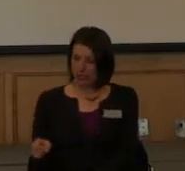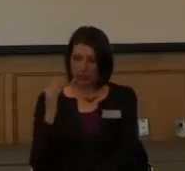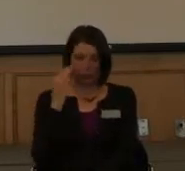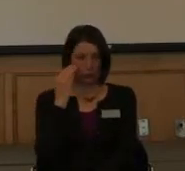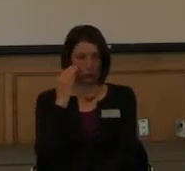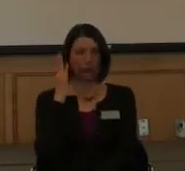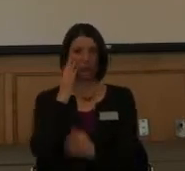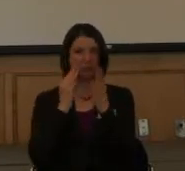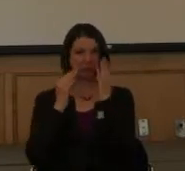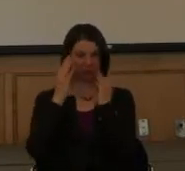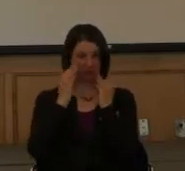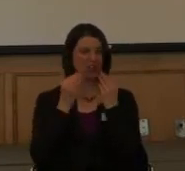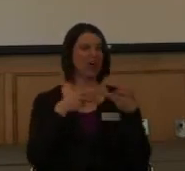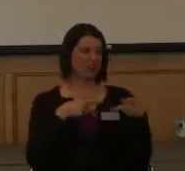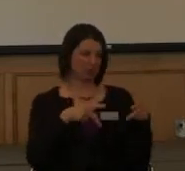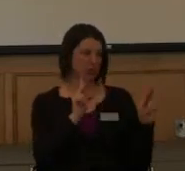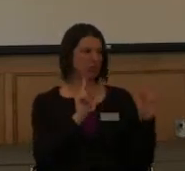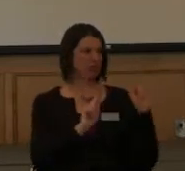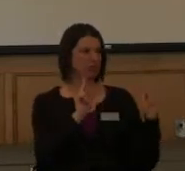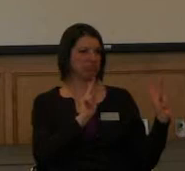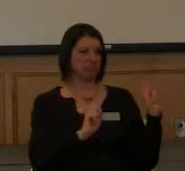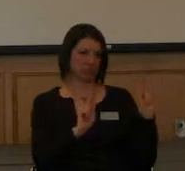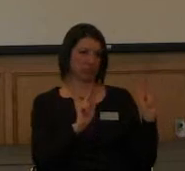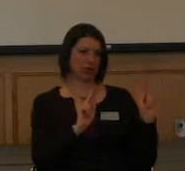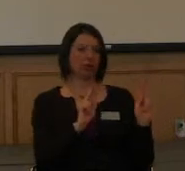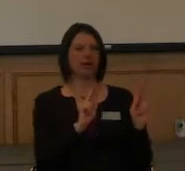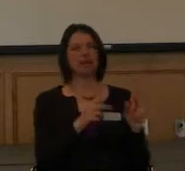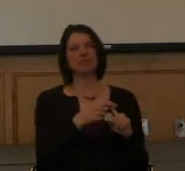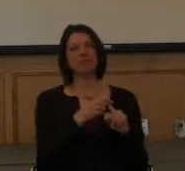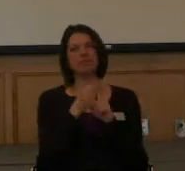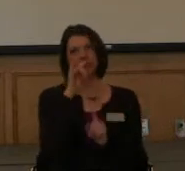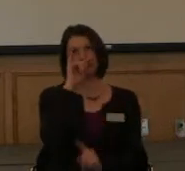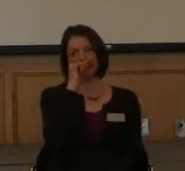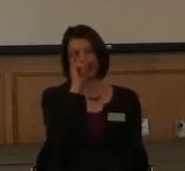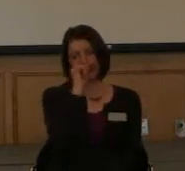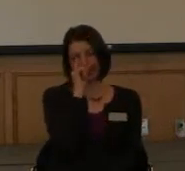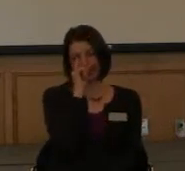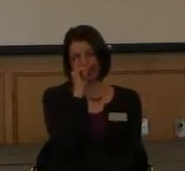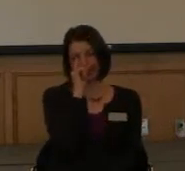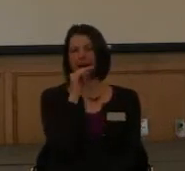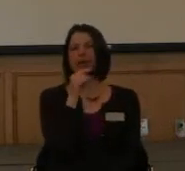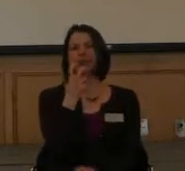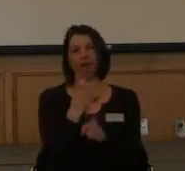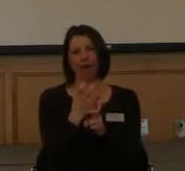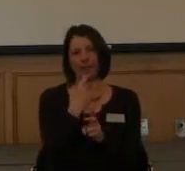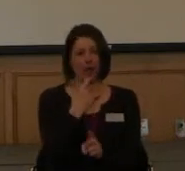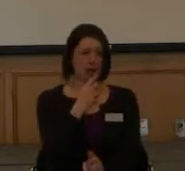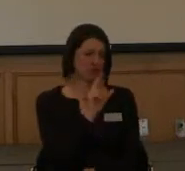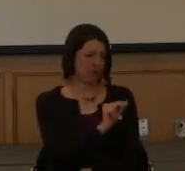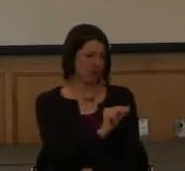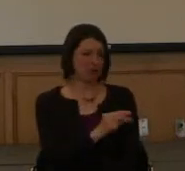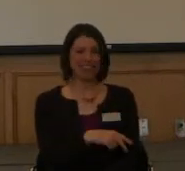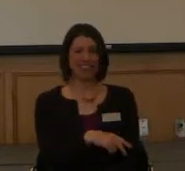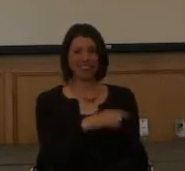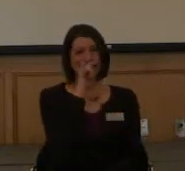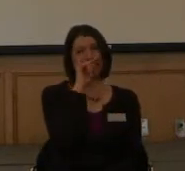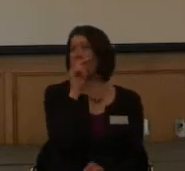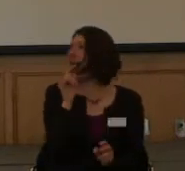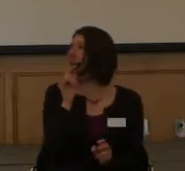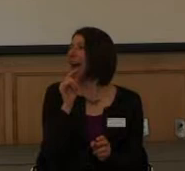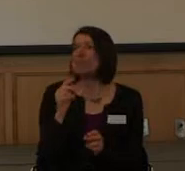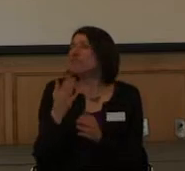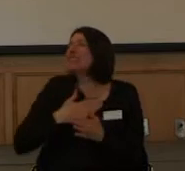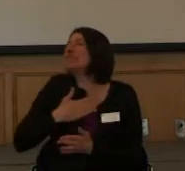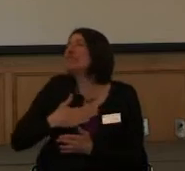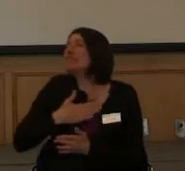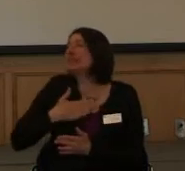I would let people, generally, especially kids. I really have a hard time saying it to kids when they come up. they're really cute.